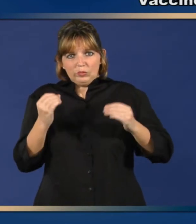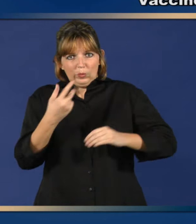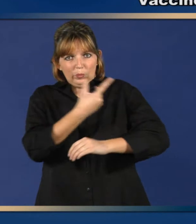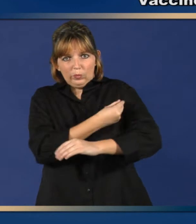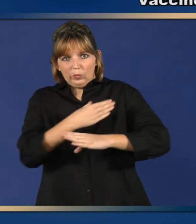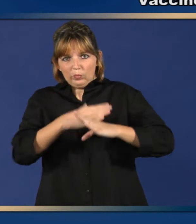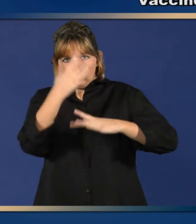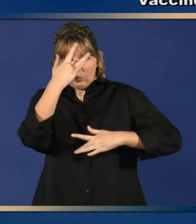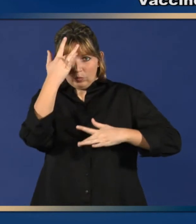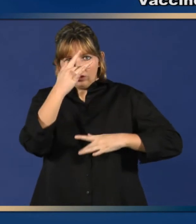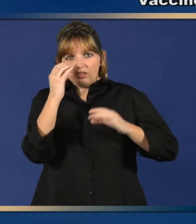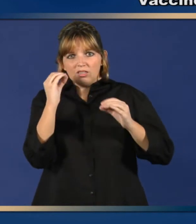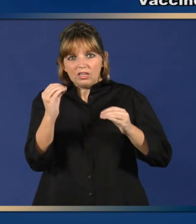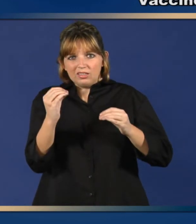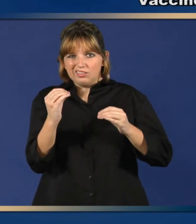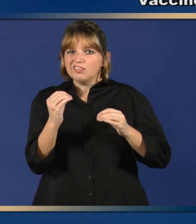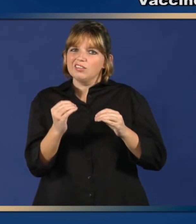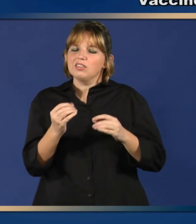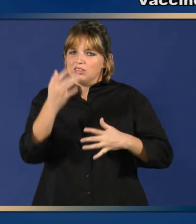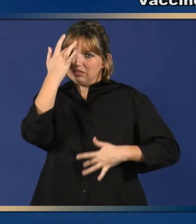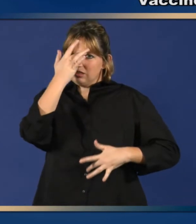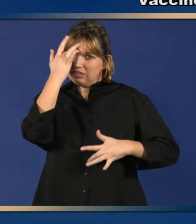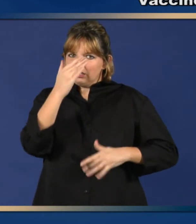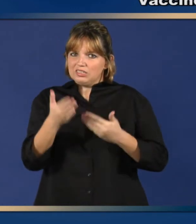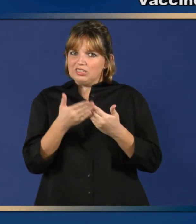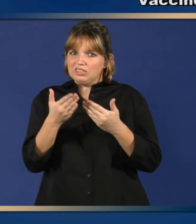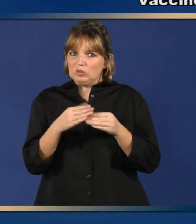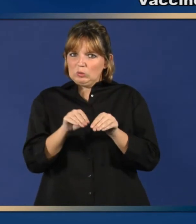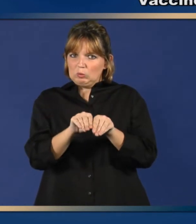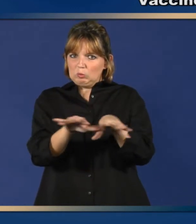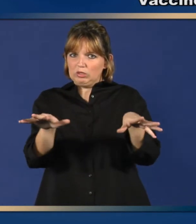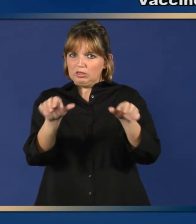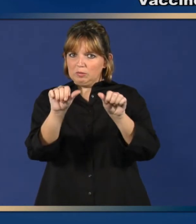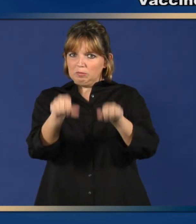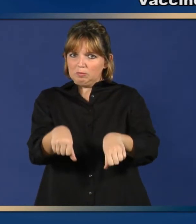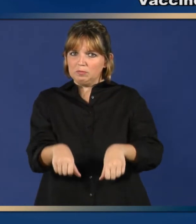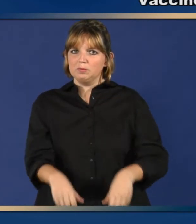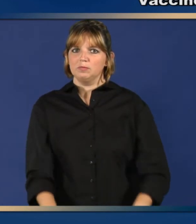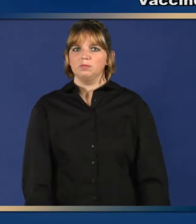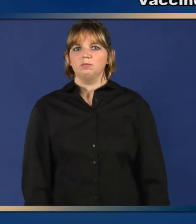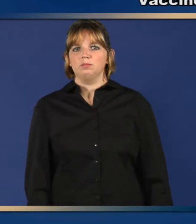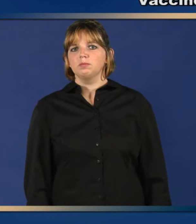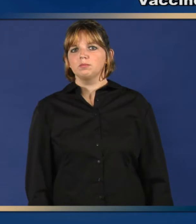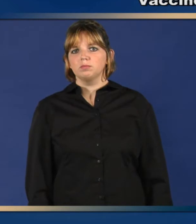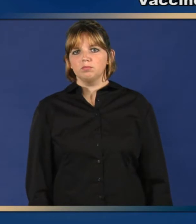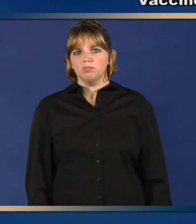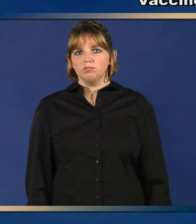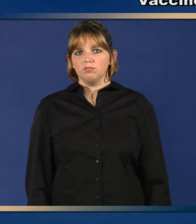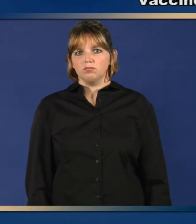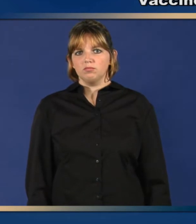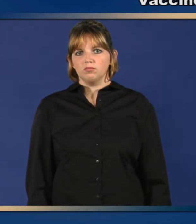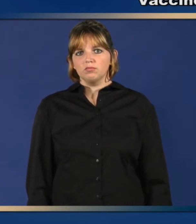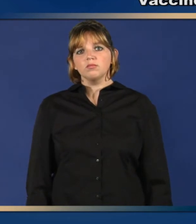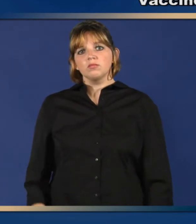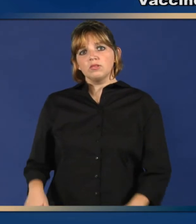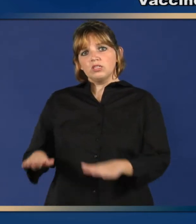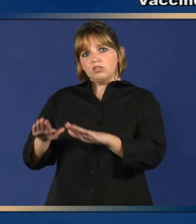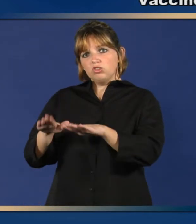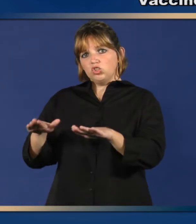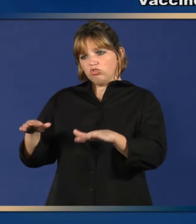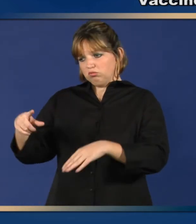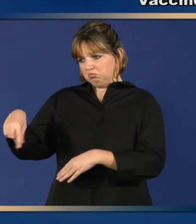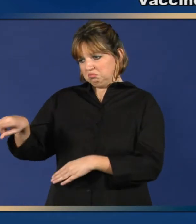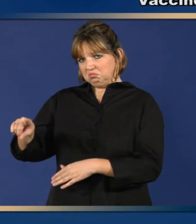current disease outbreaks, it's important that your children are vaccinated. Also, children